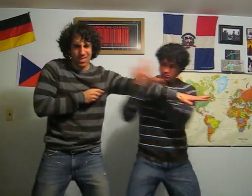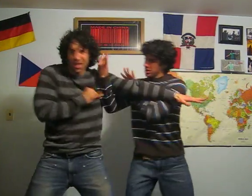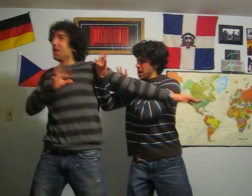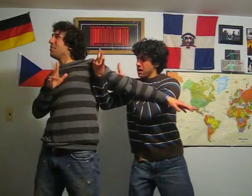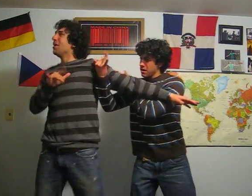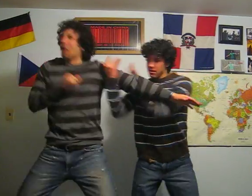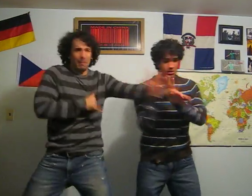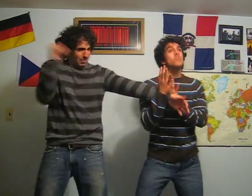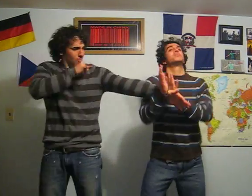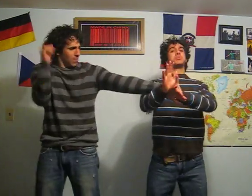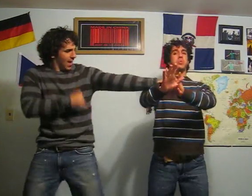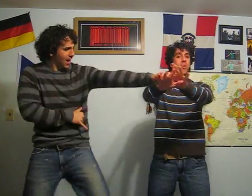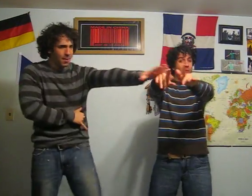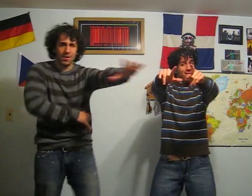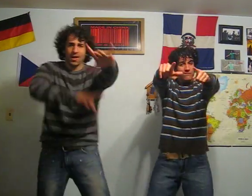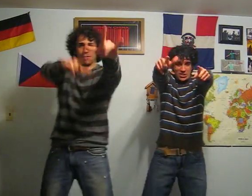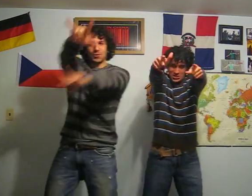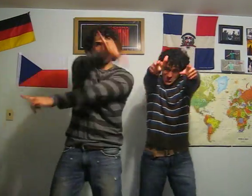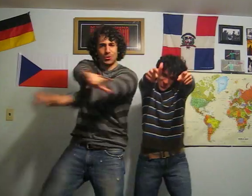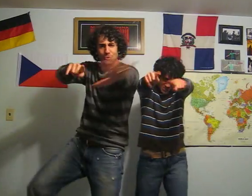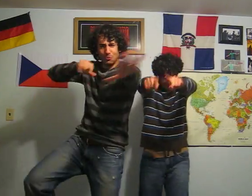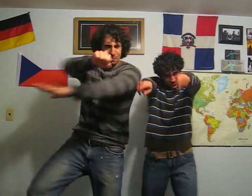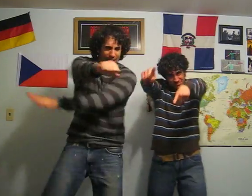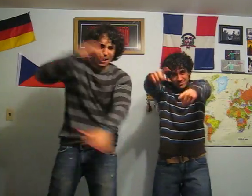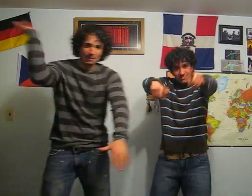up, burning up with you baby